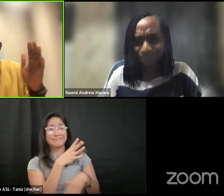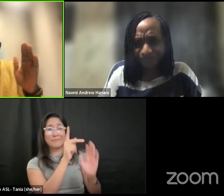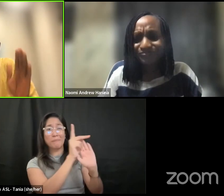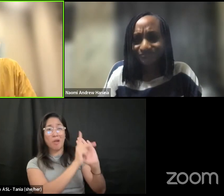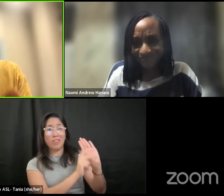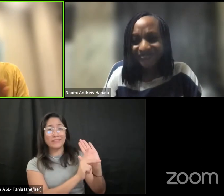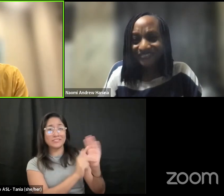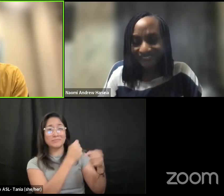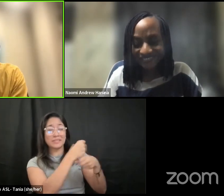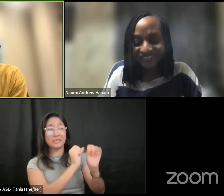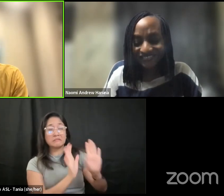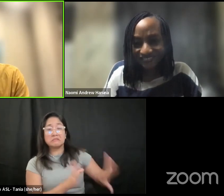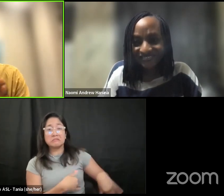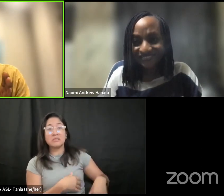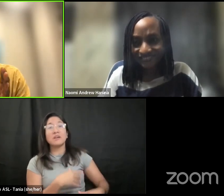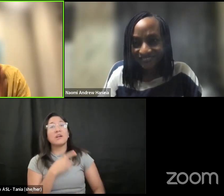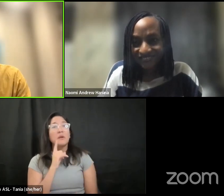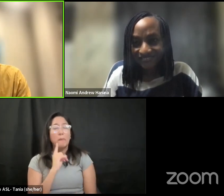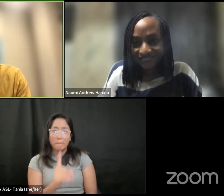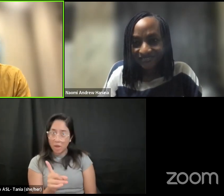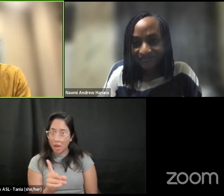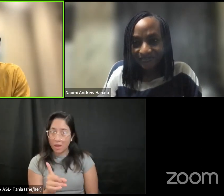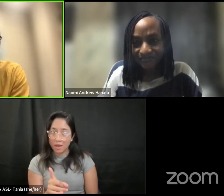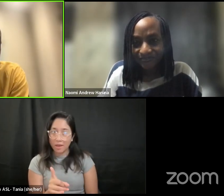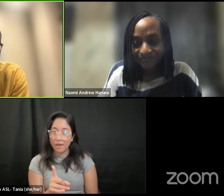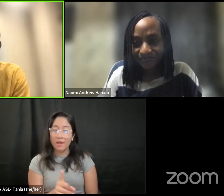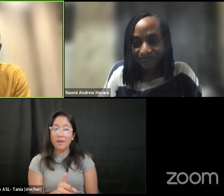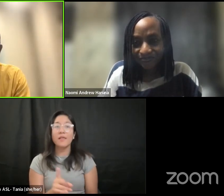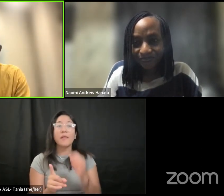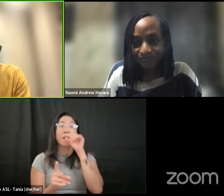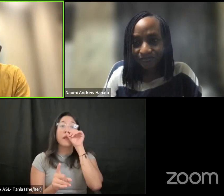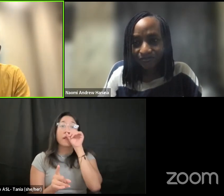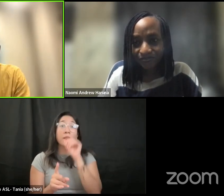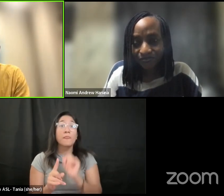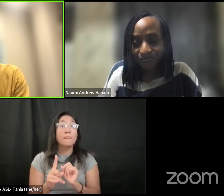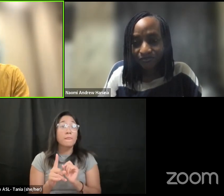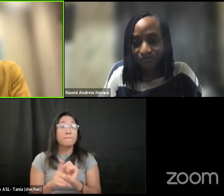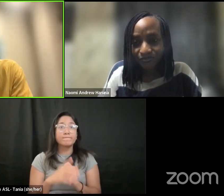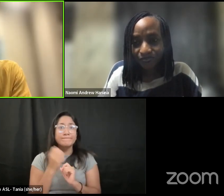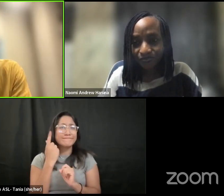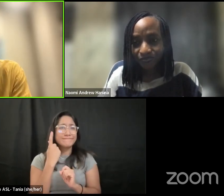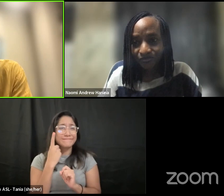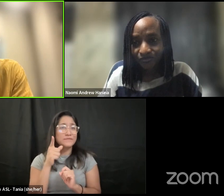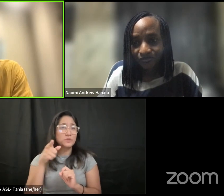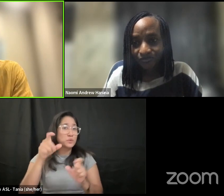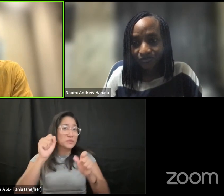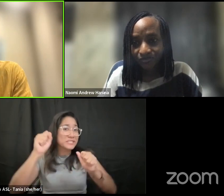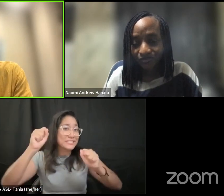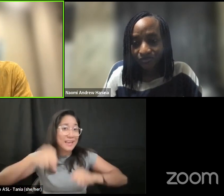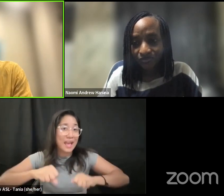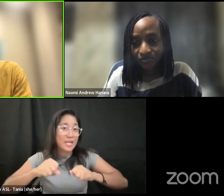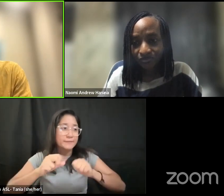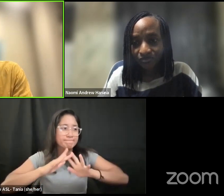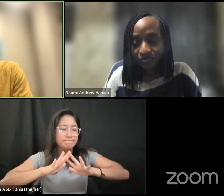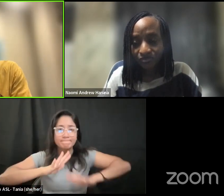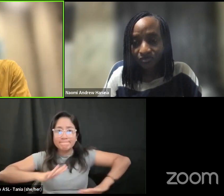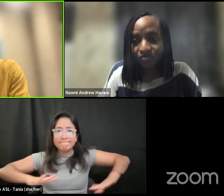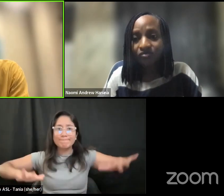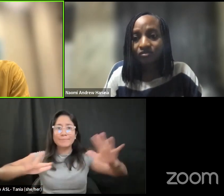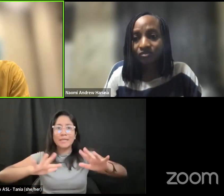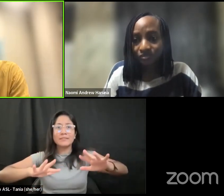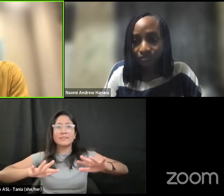all right but that should not say that we can't you know create a space for us to have